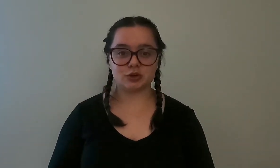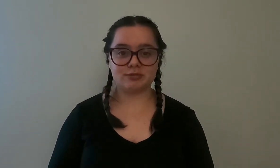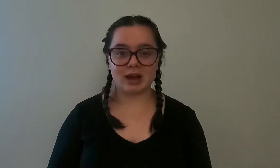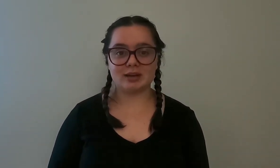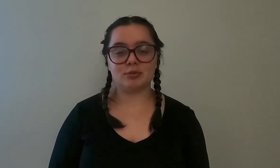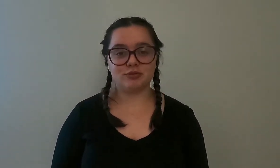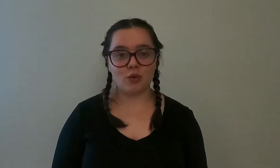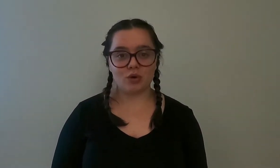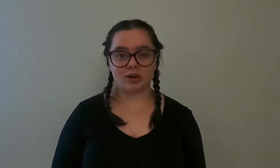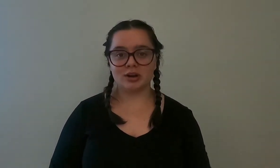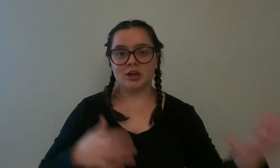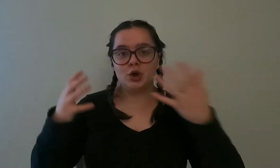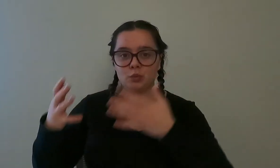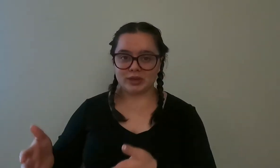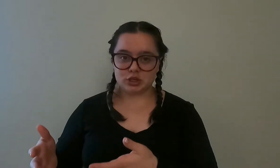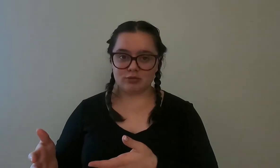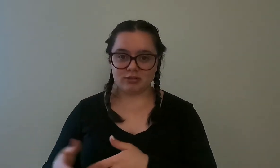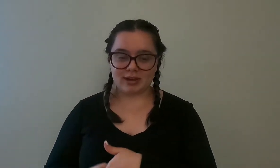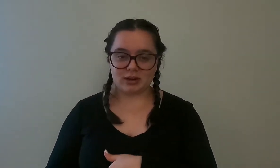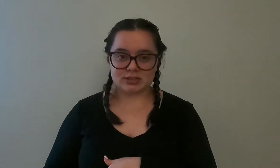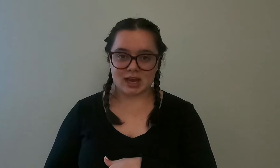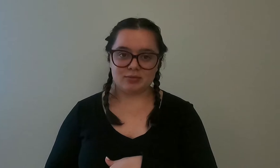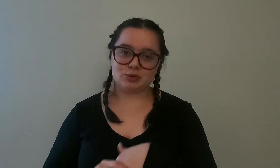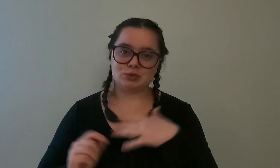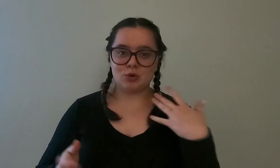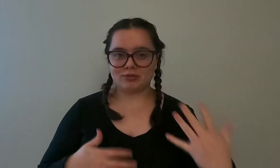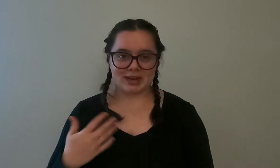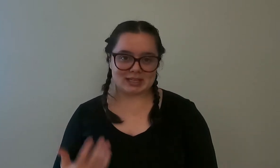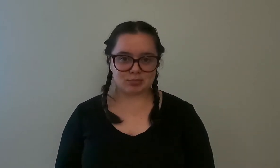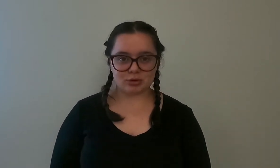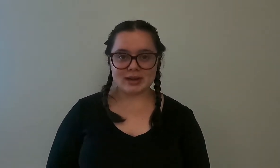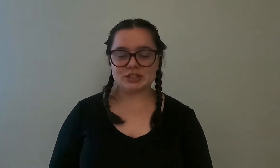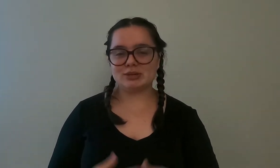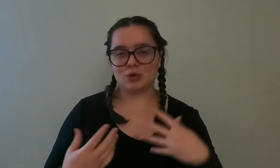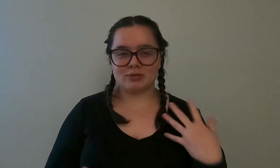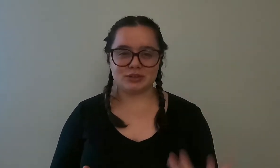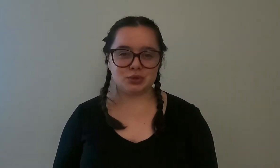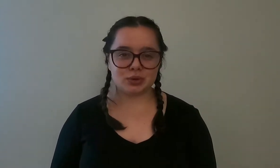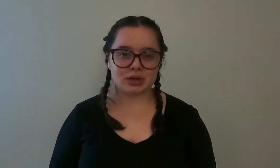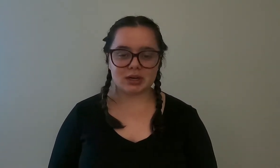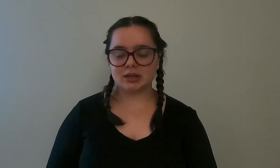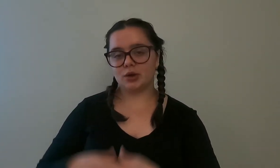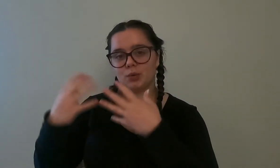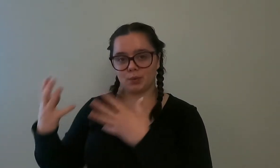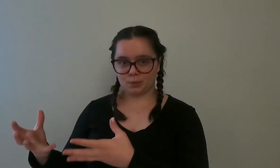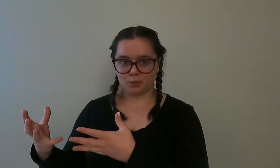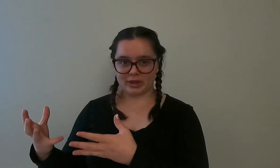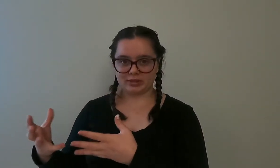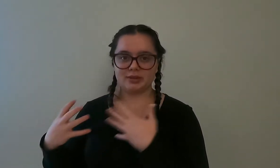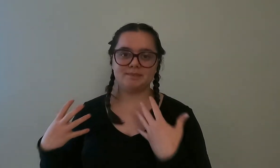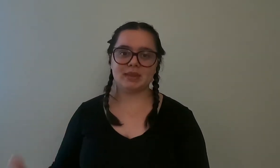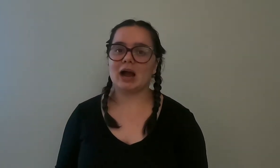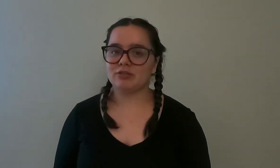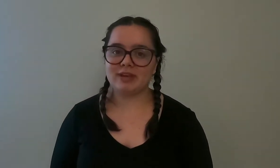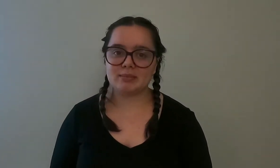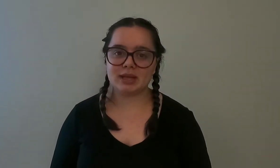certified before we dove our final dive which was more of an exploration more of a tour with our family